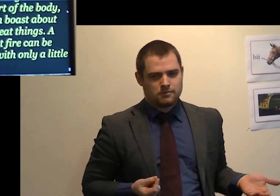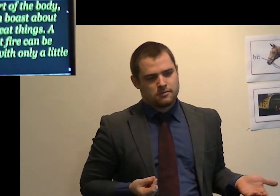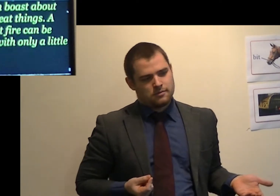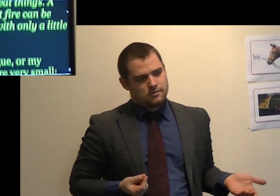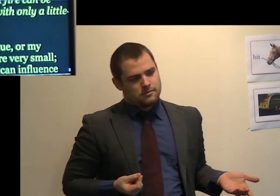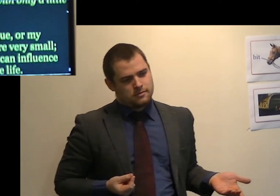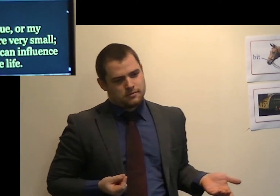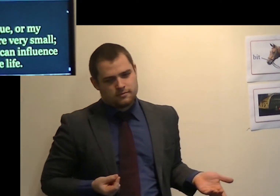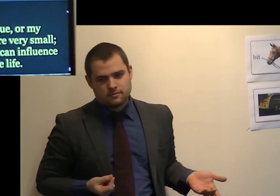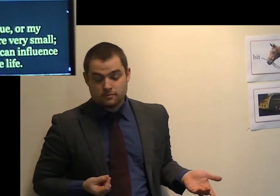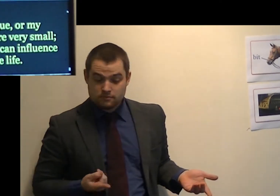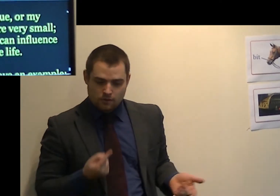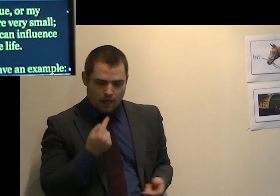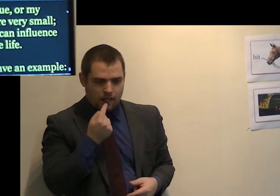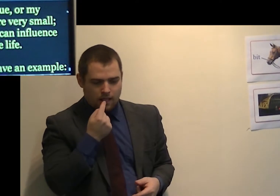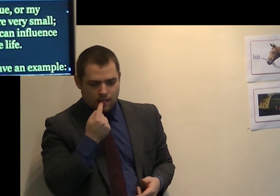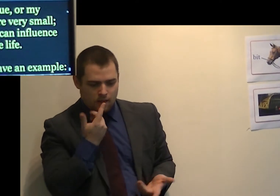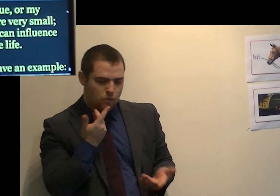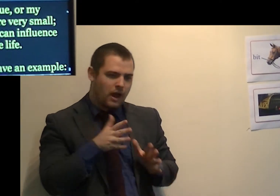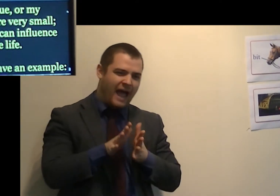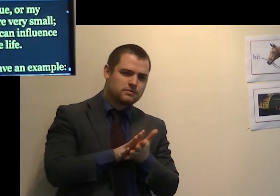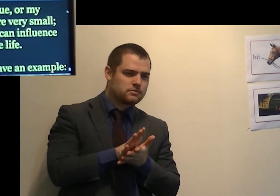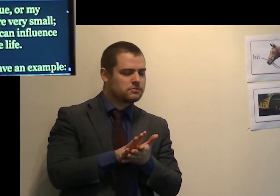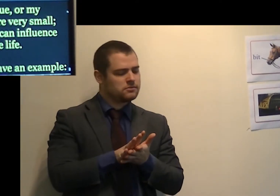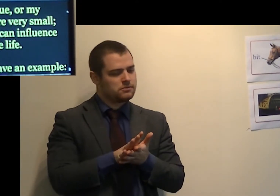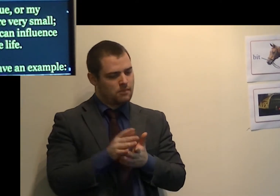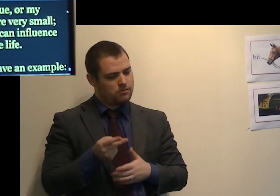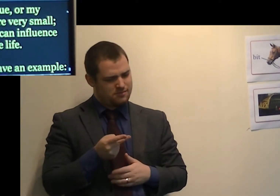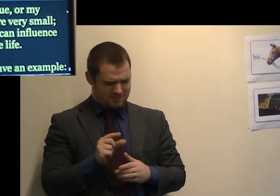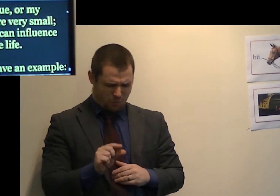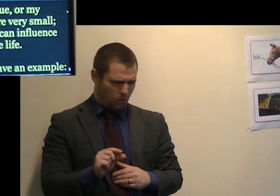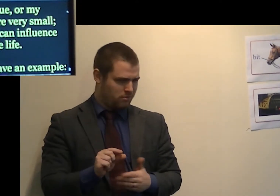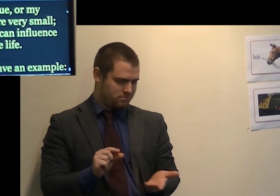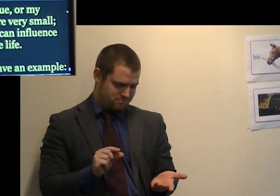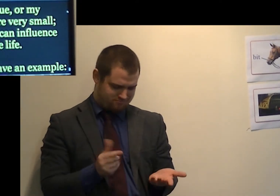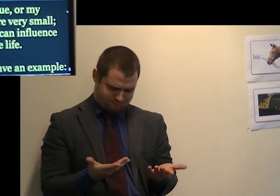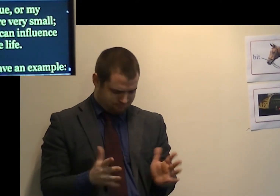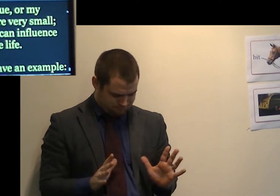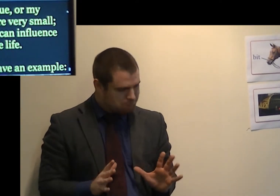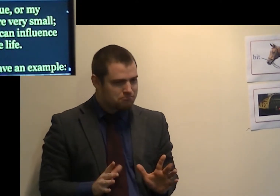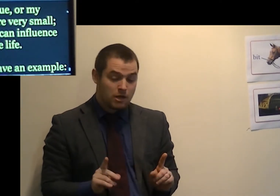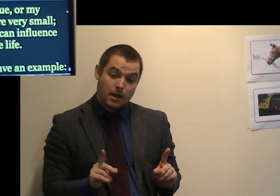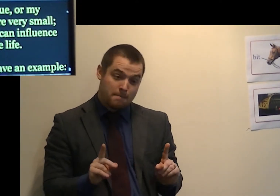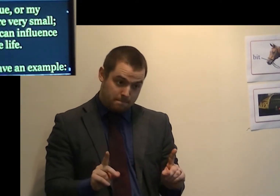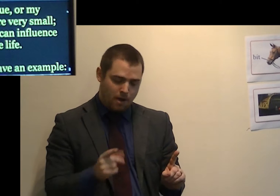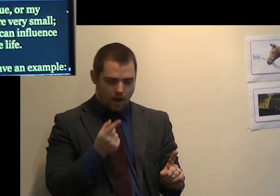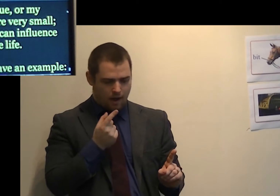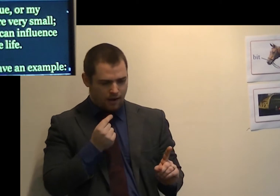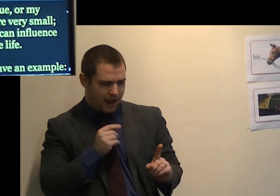The tongue or my hands are very small. The they can influence my